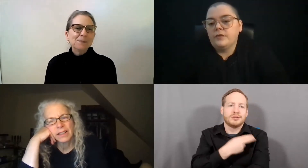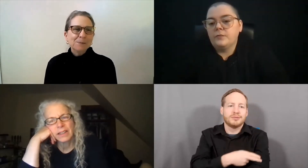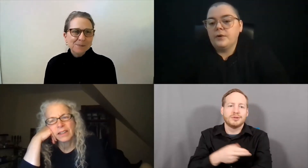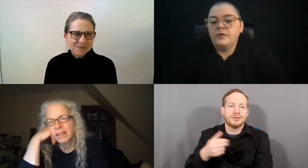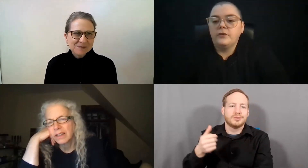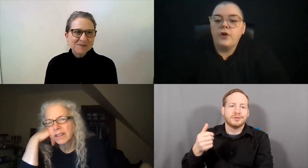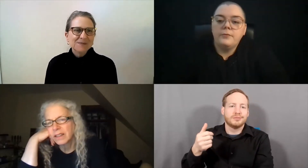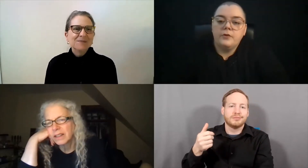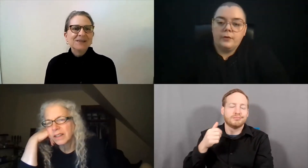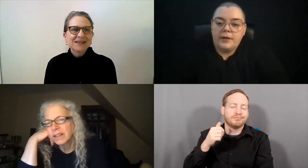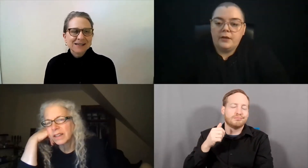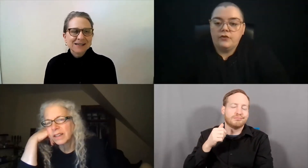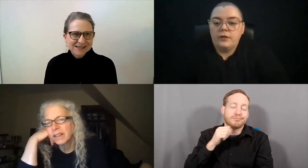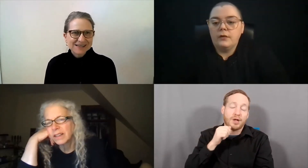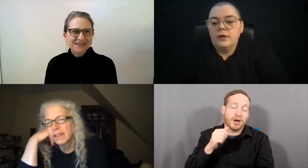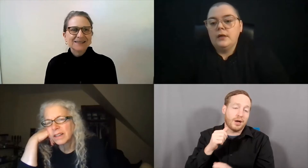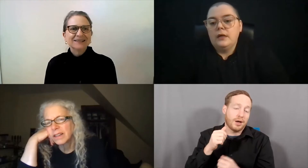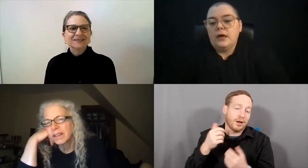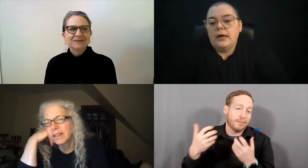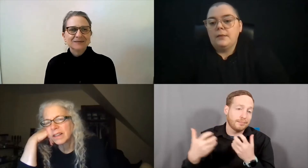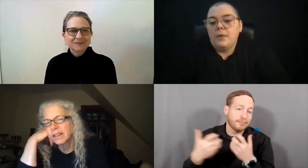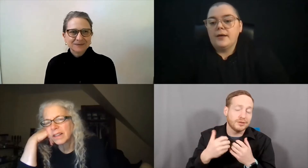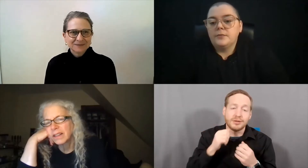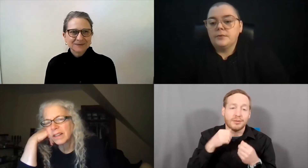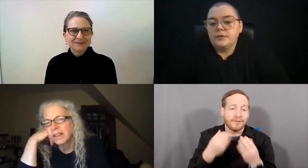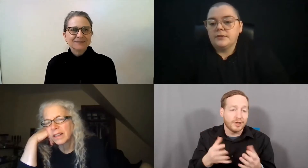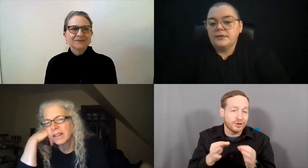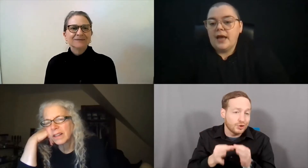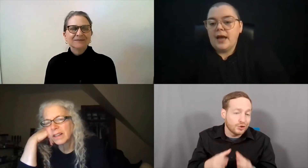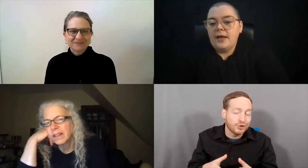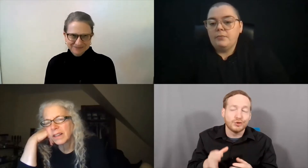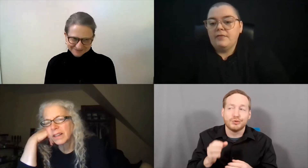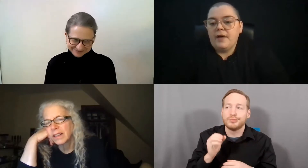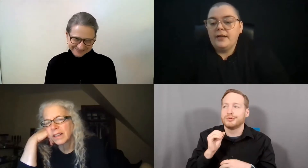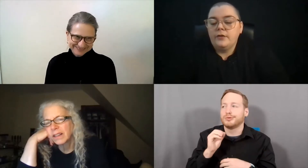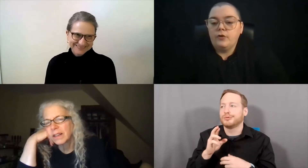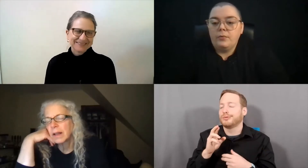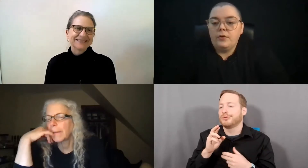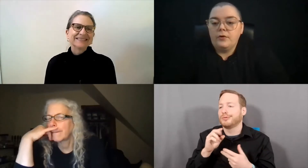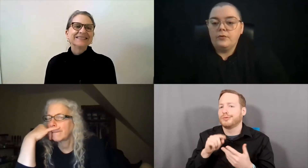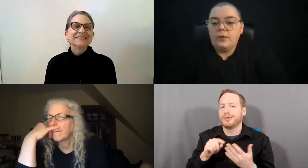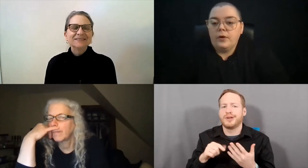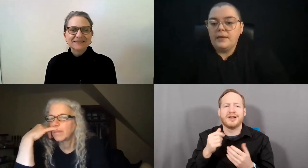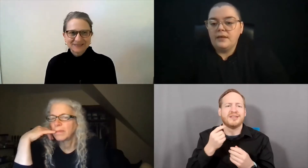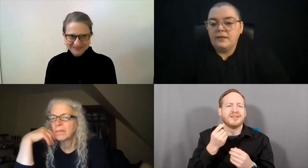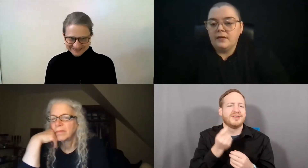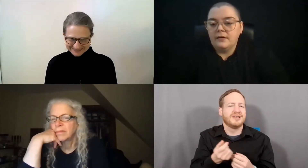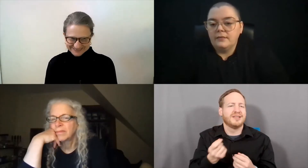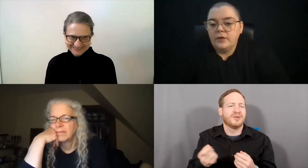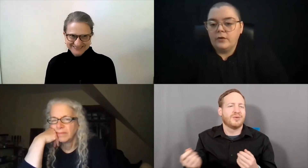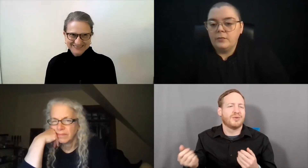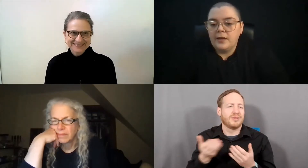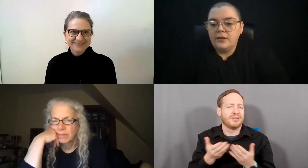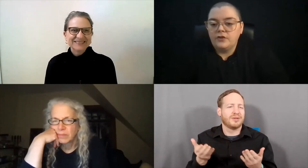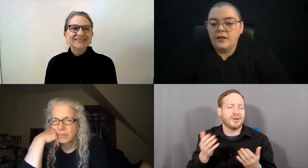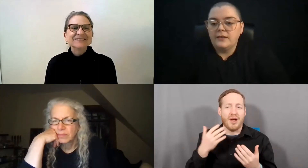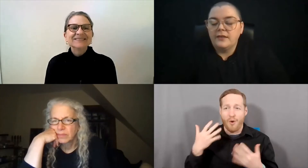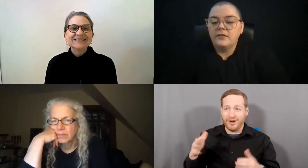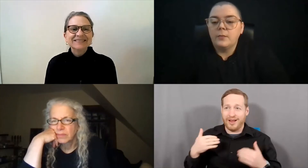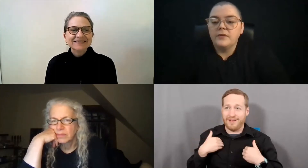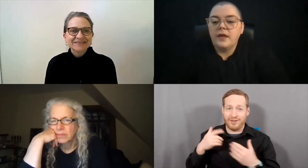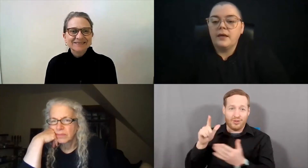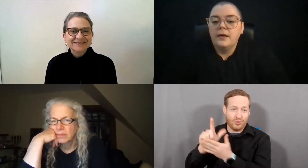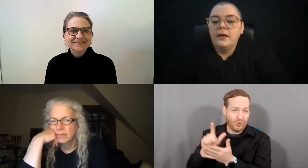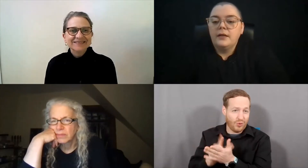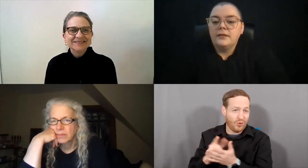individuals experiencing job discrimination, hospitals not providing interpreters or meeting their, you know, communication needs.